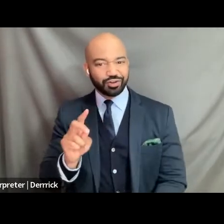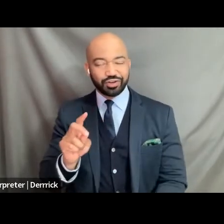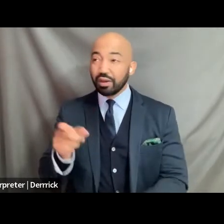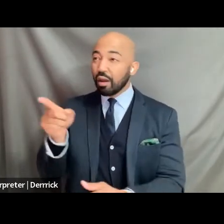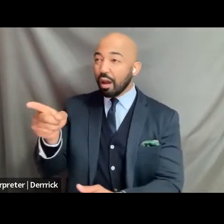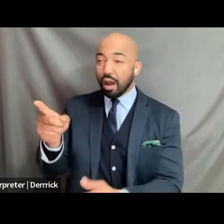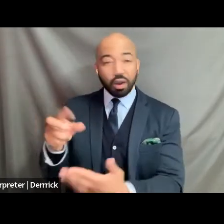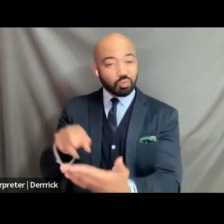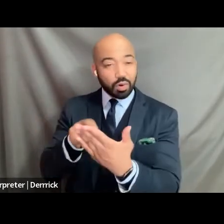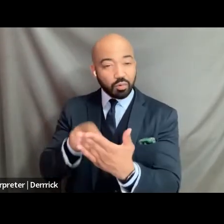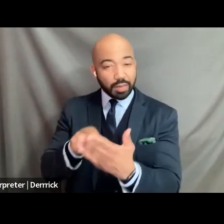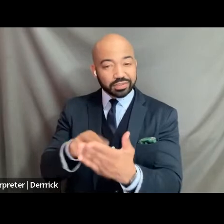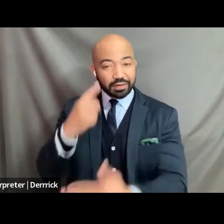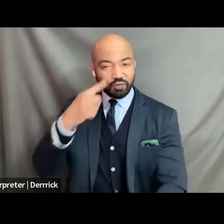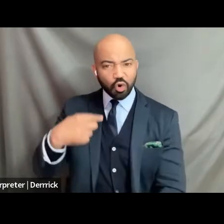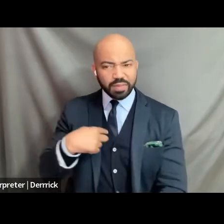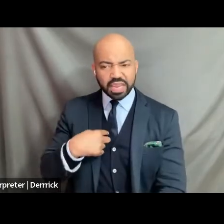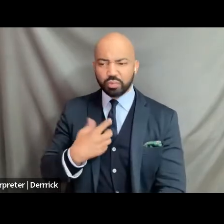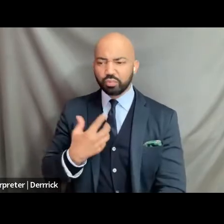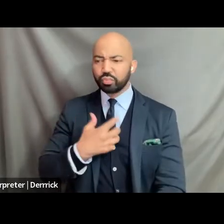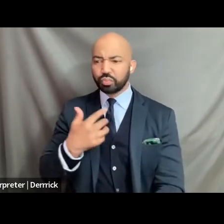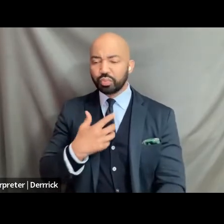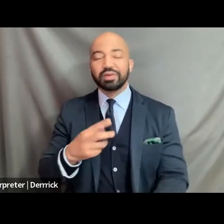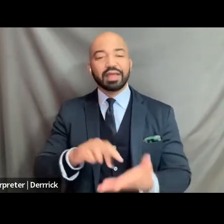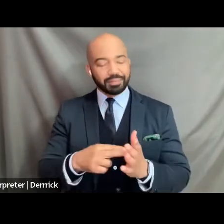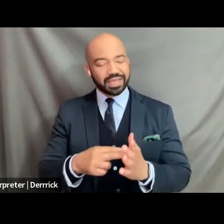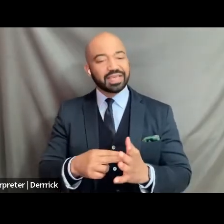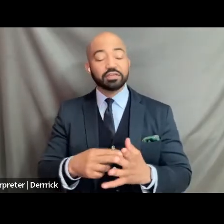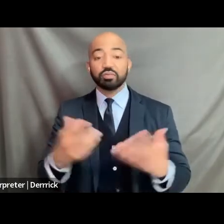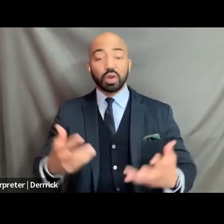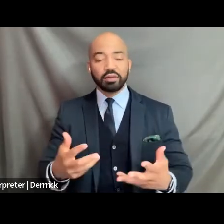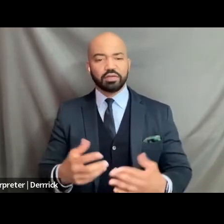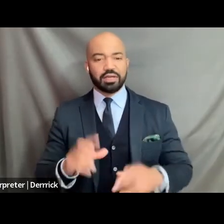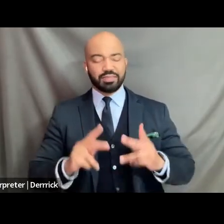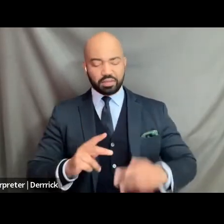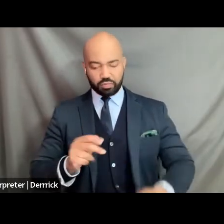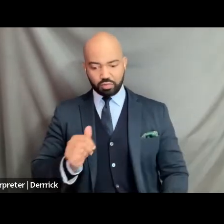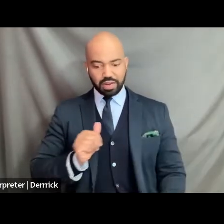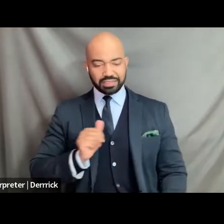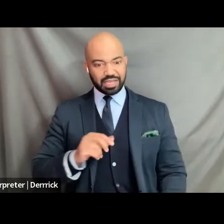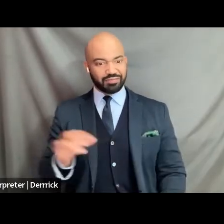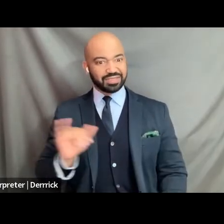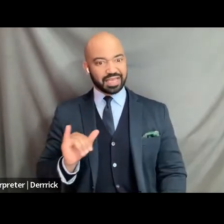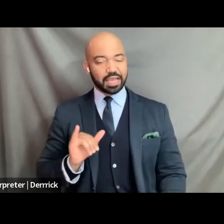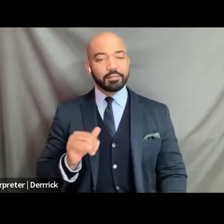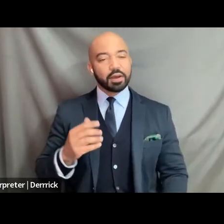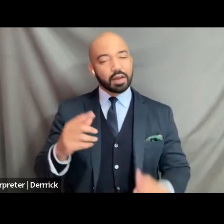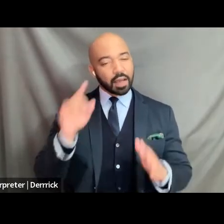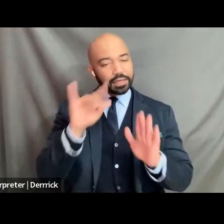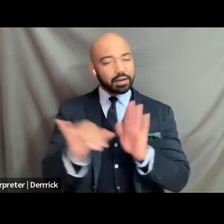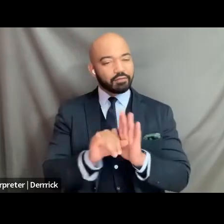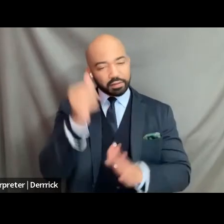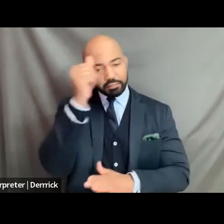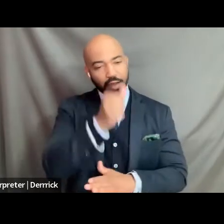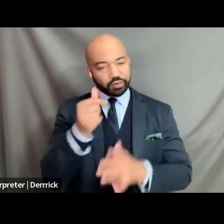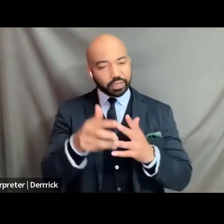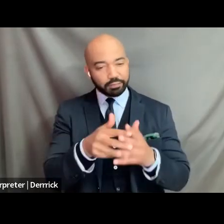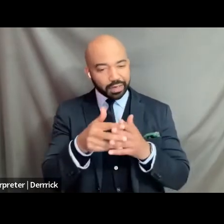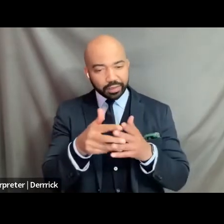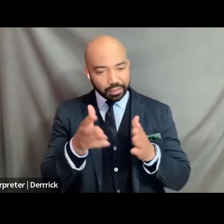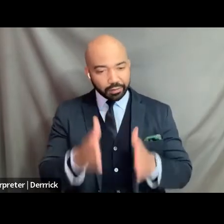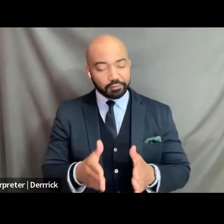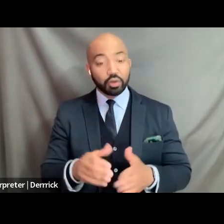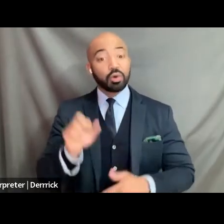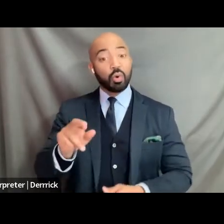to them it really it opened up the door that not only women like myself who identified being african-american or who are disabled